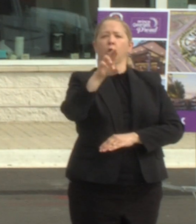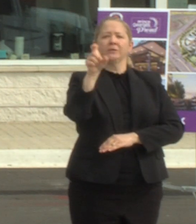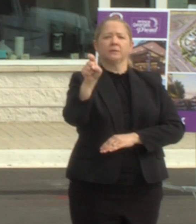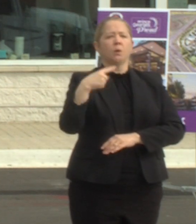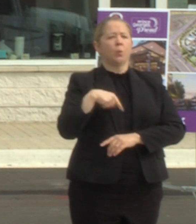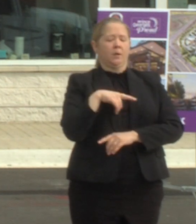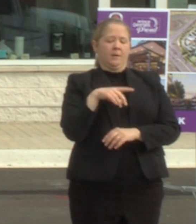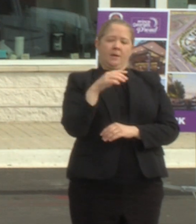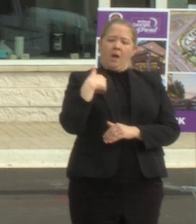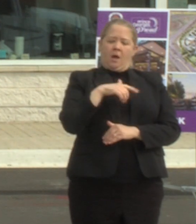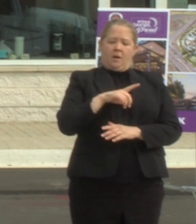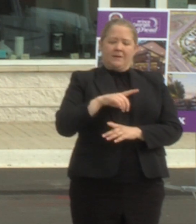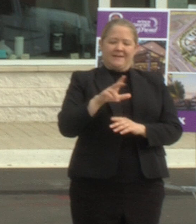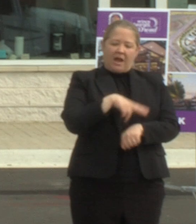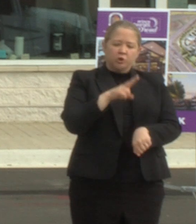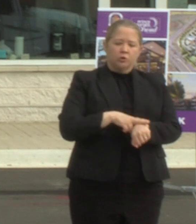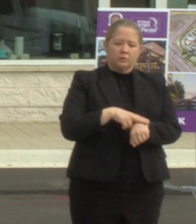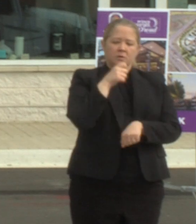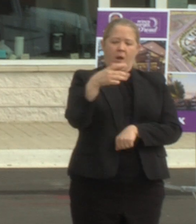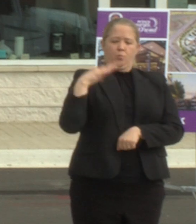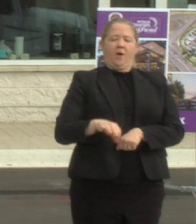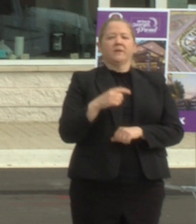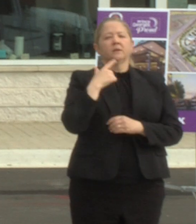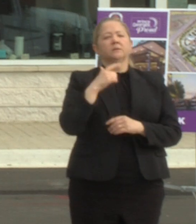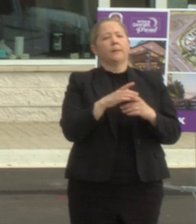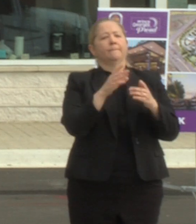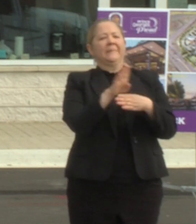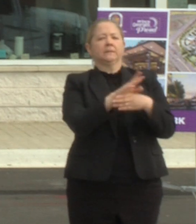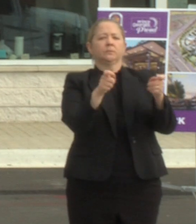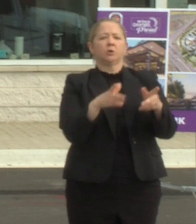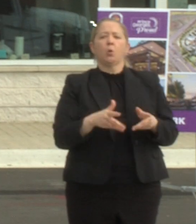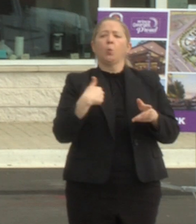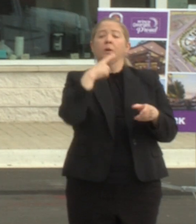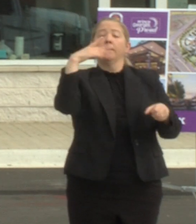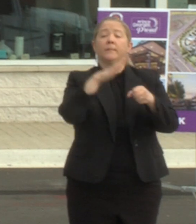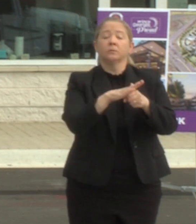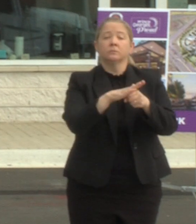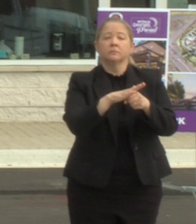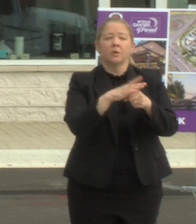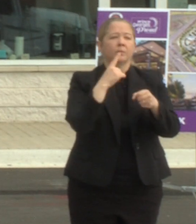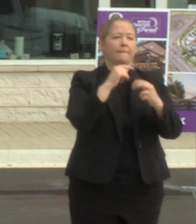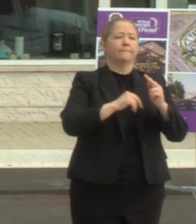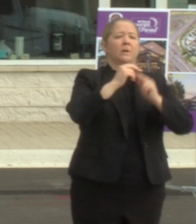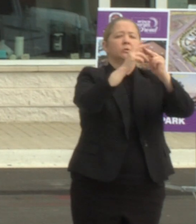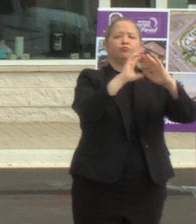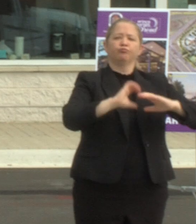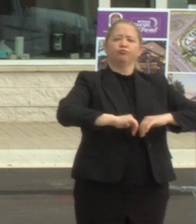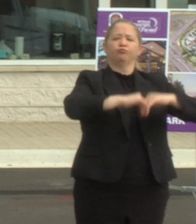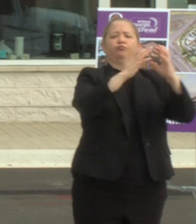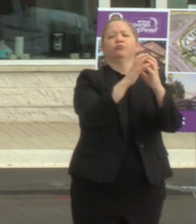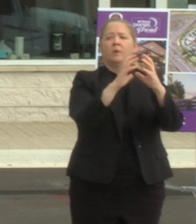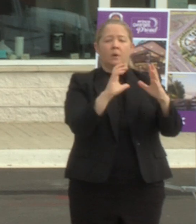developer property manager resident services organization where we are committed to building communities where people can thrive